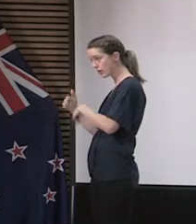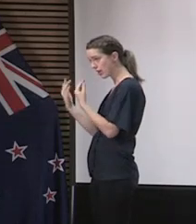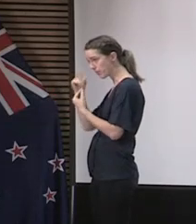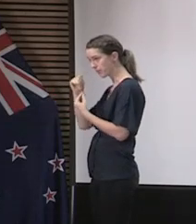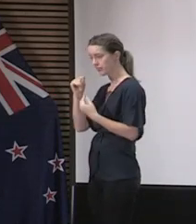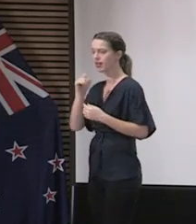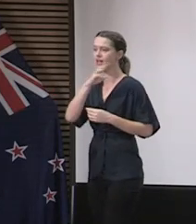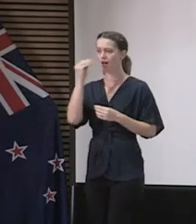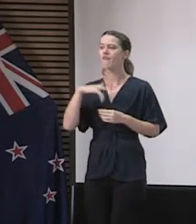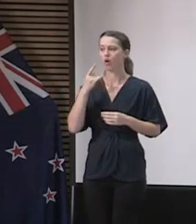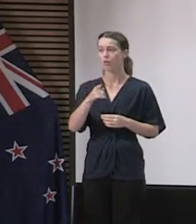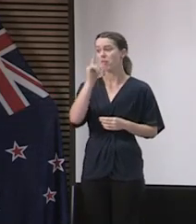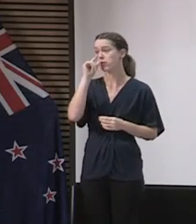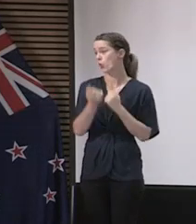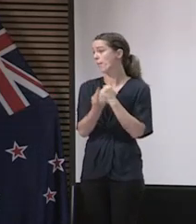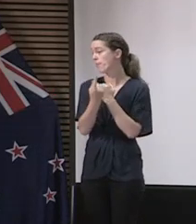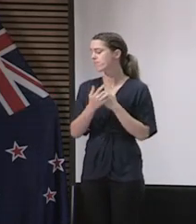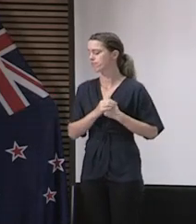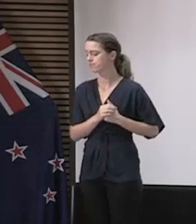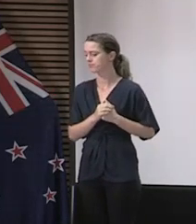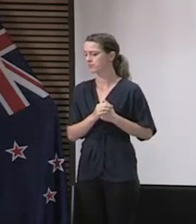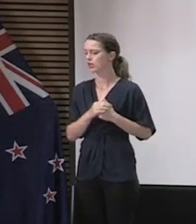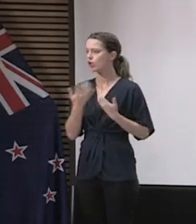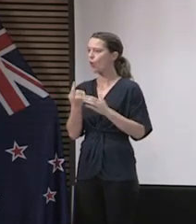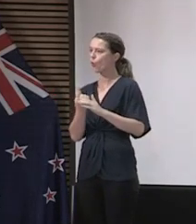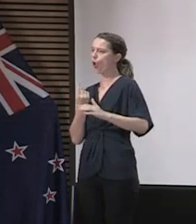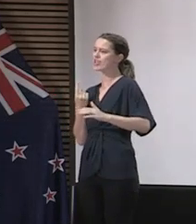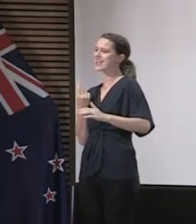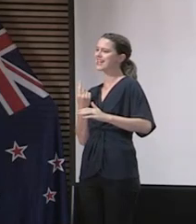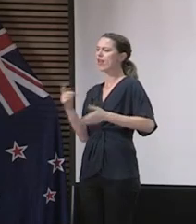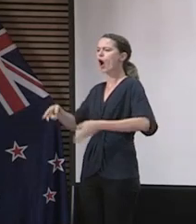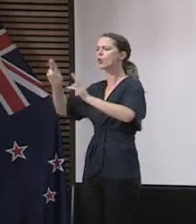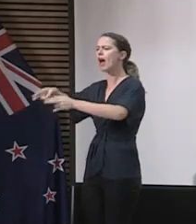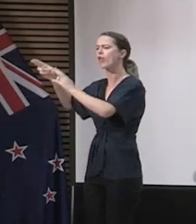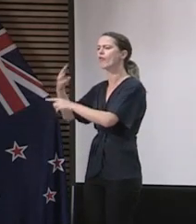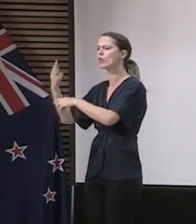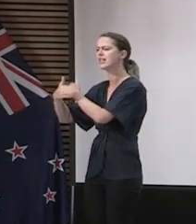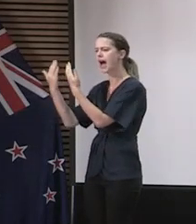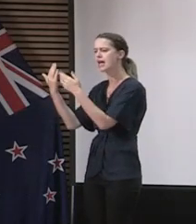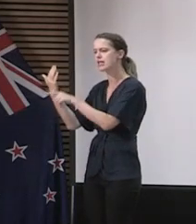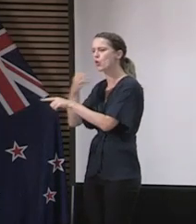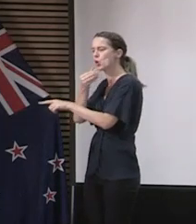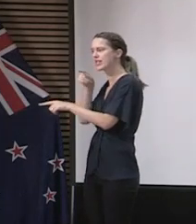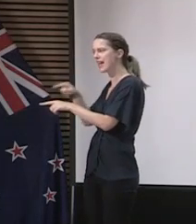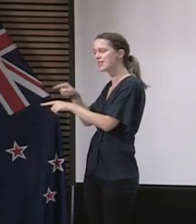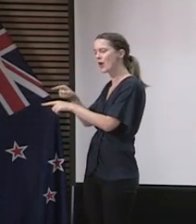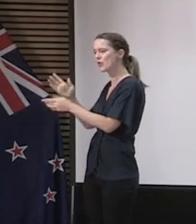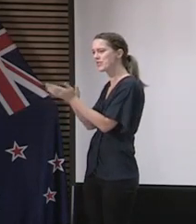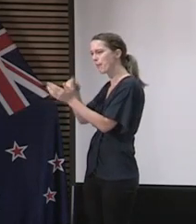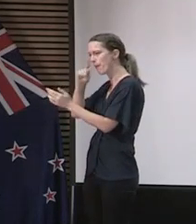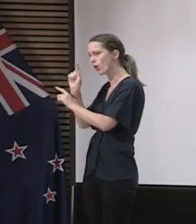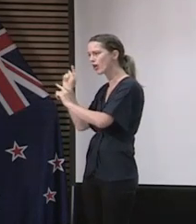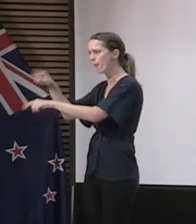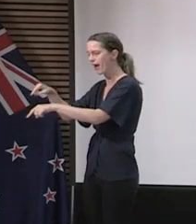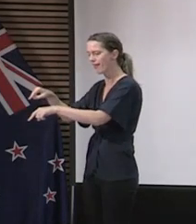likely prospect. Of course, we're using quarantine at the moment to make sure that we can safely return New Zealanders. And